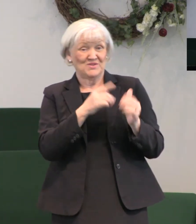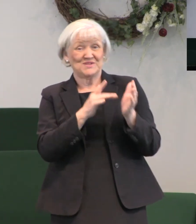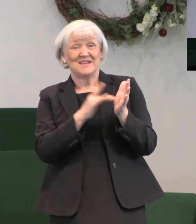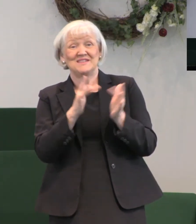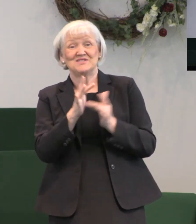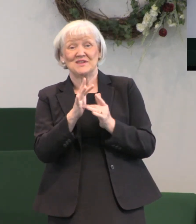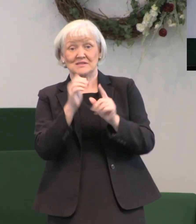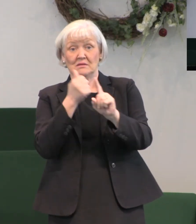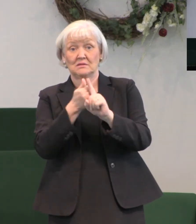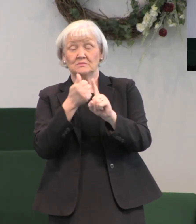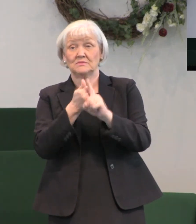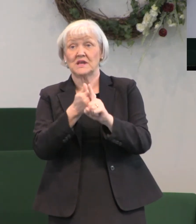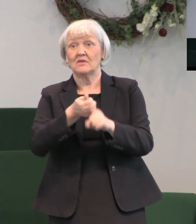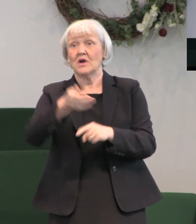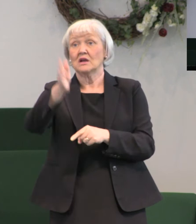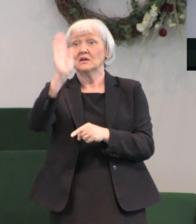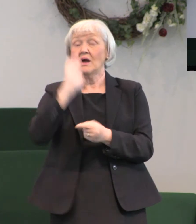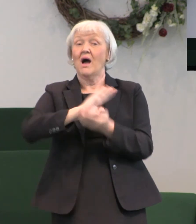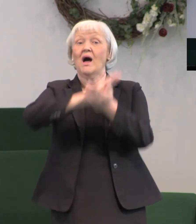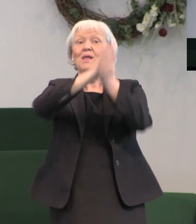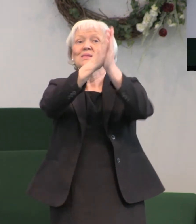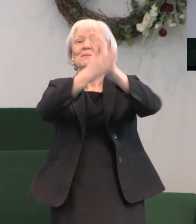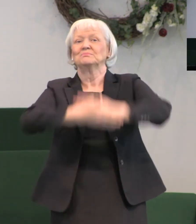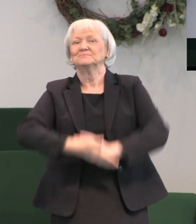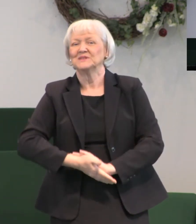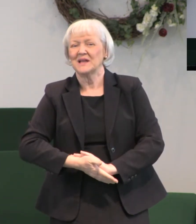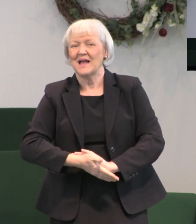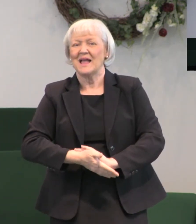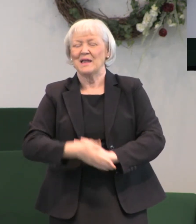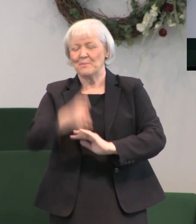God manifest in flesh,